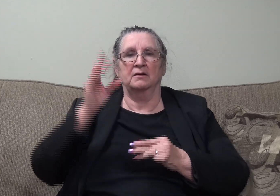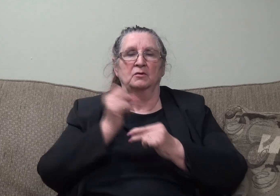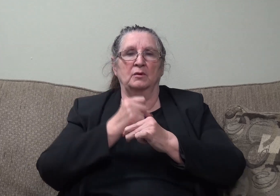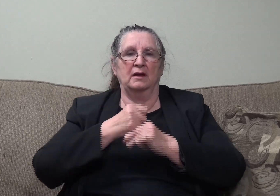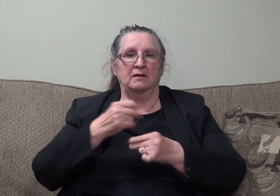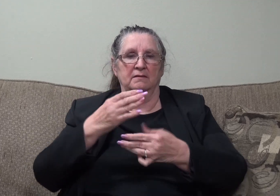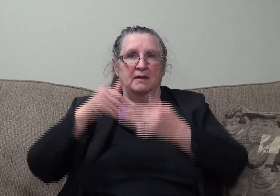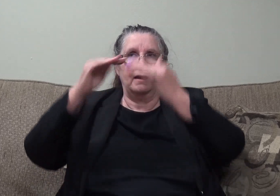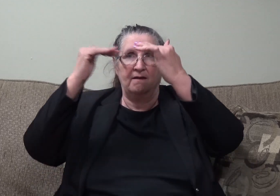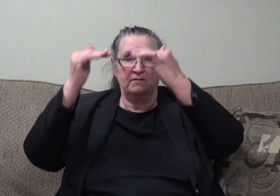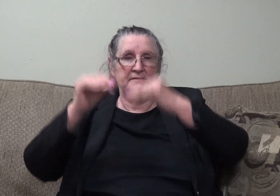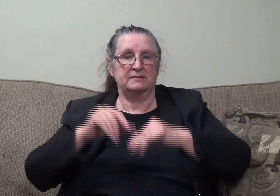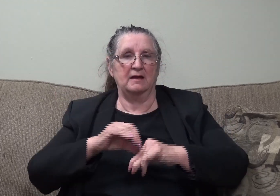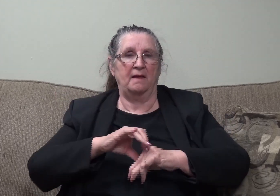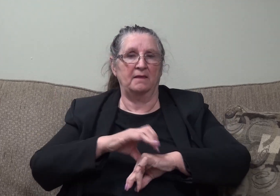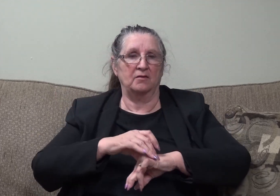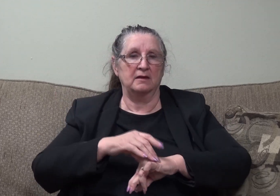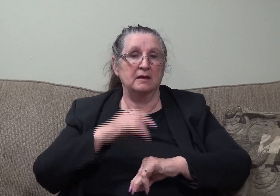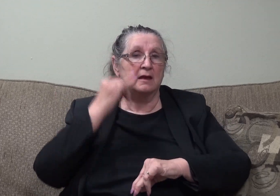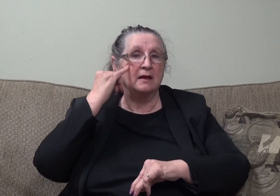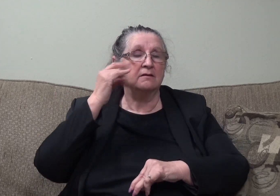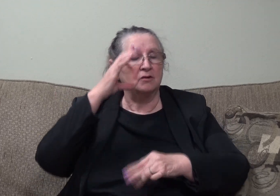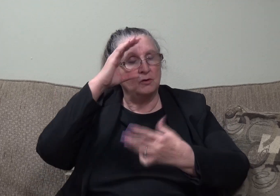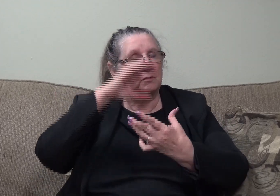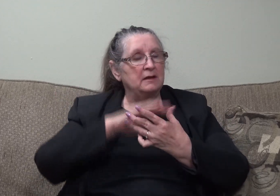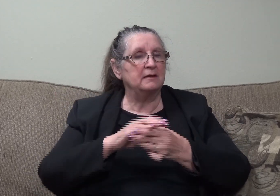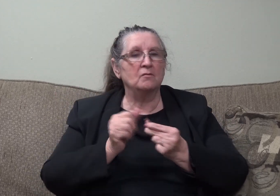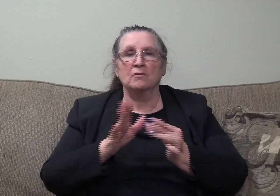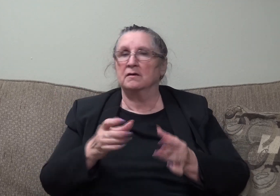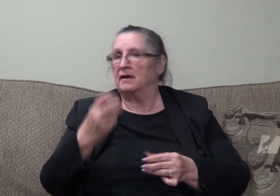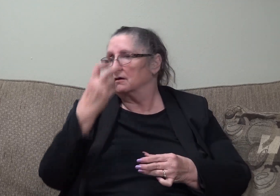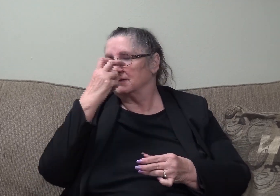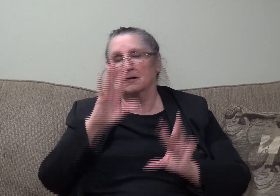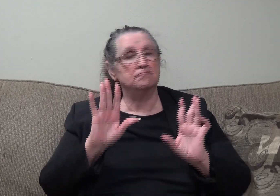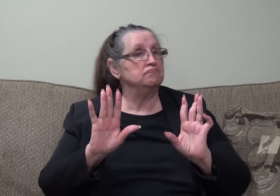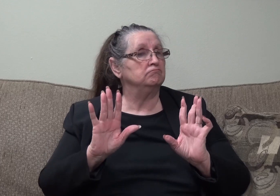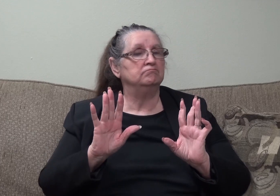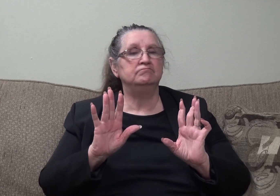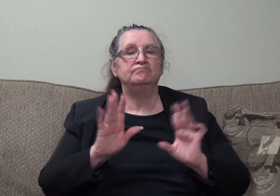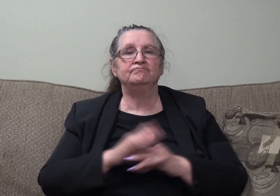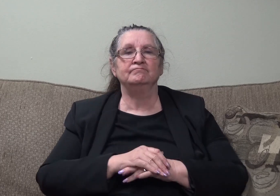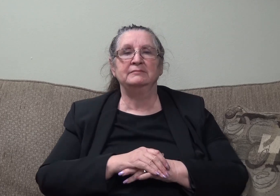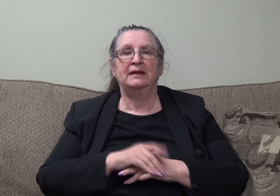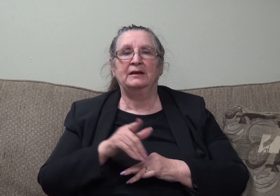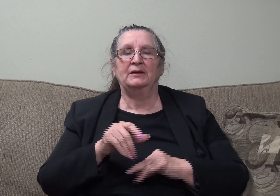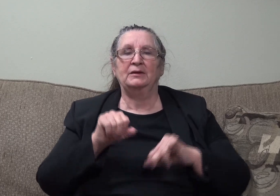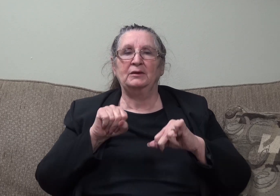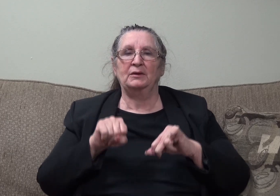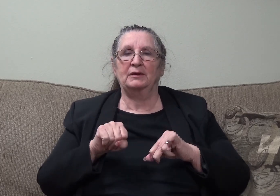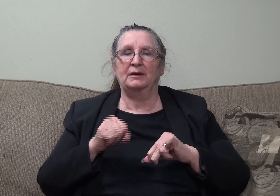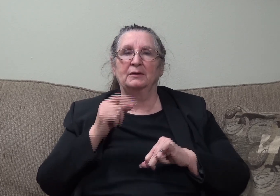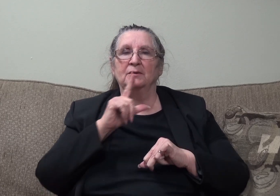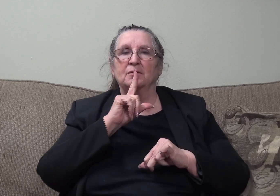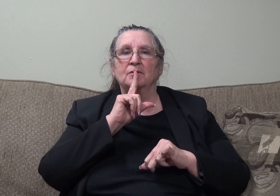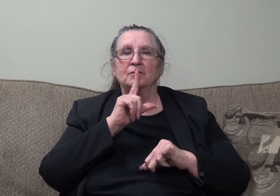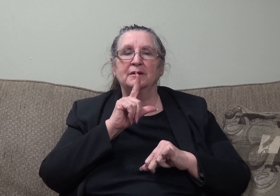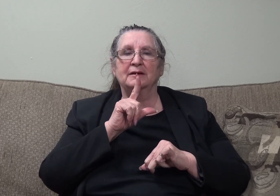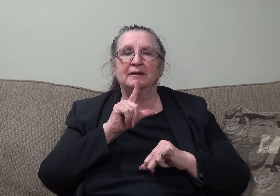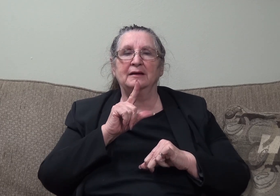the earth and you believe it without any hint of doubt. You could really expect great things